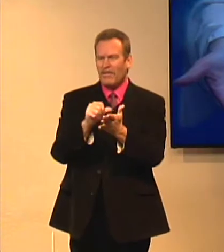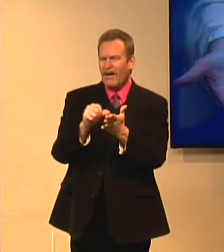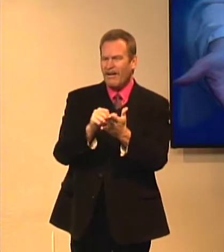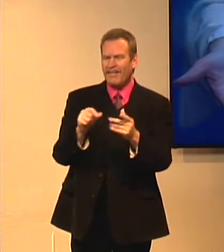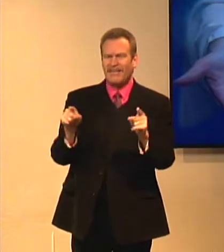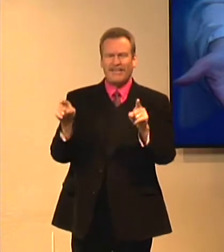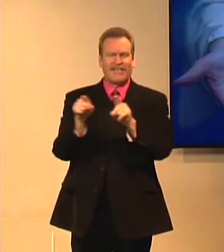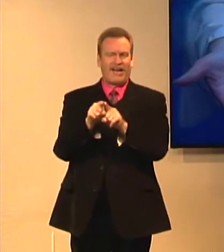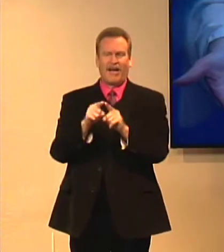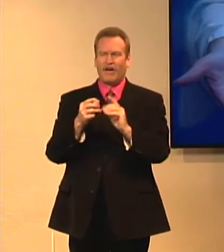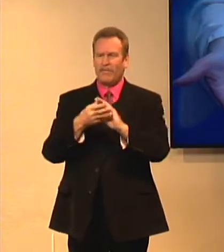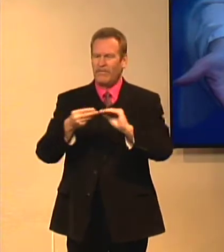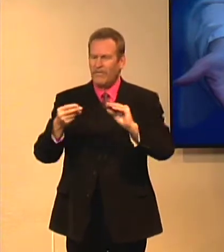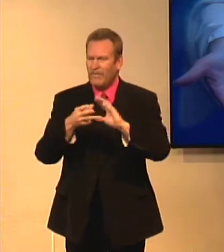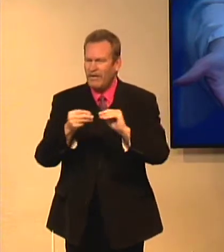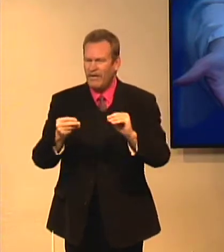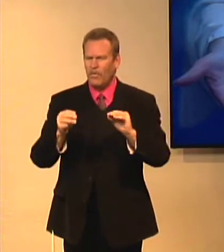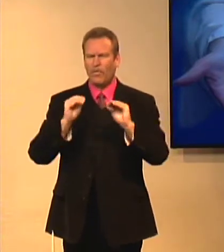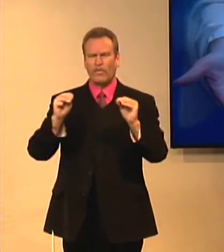The same pages, the same stories.